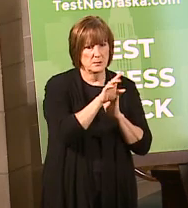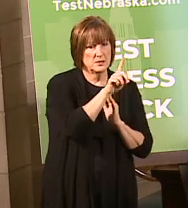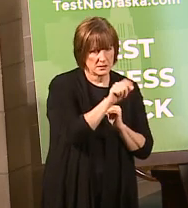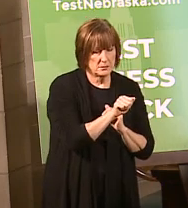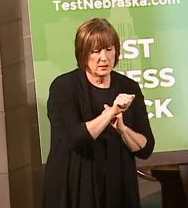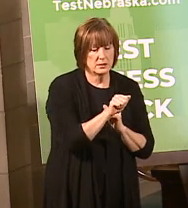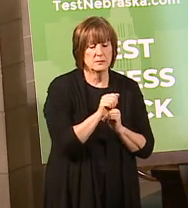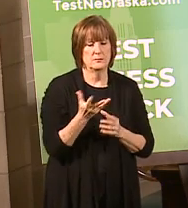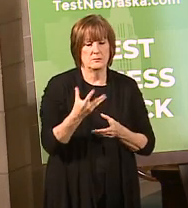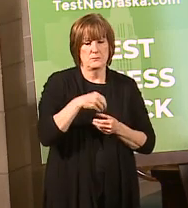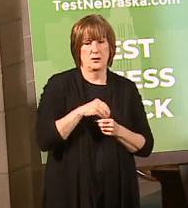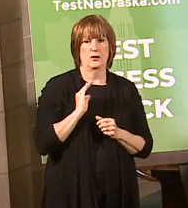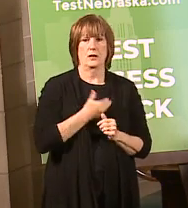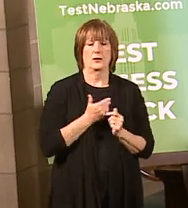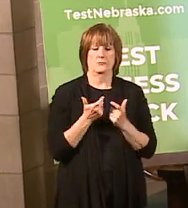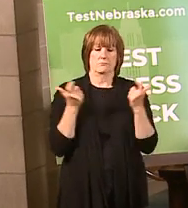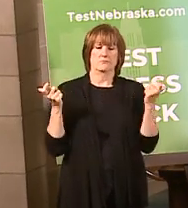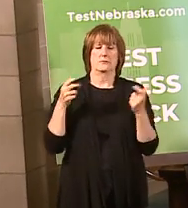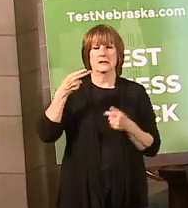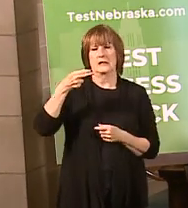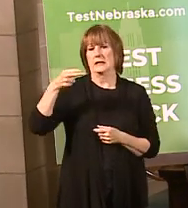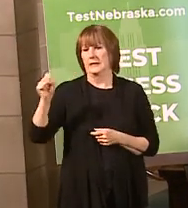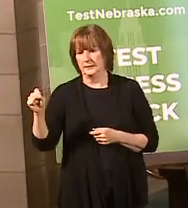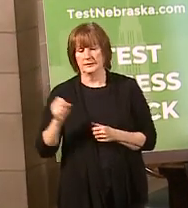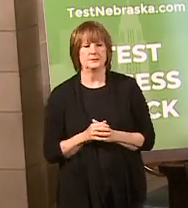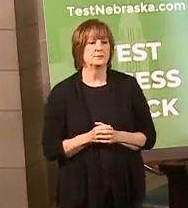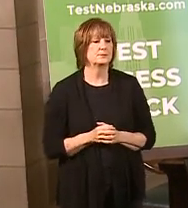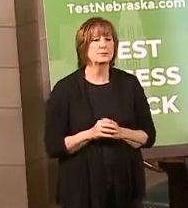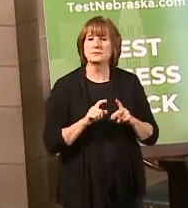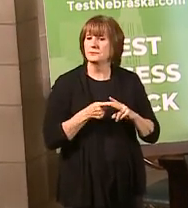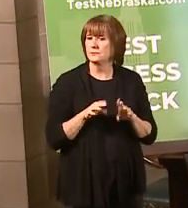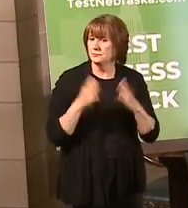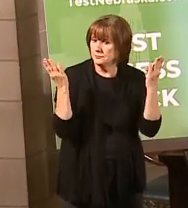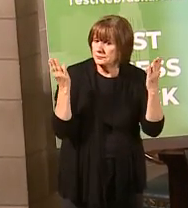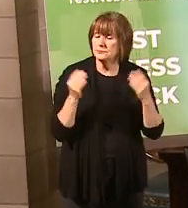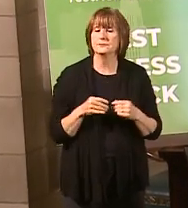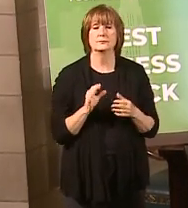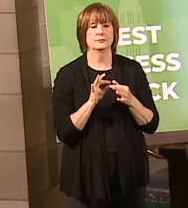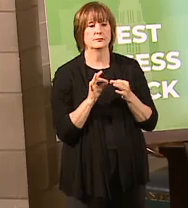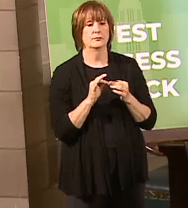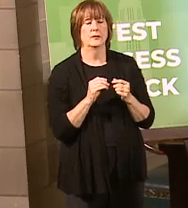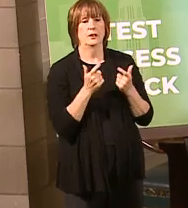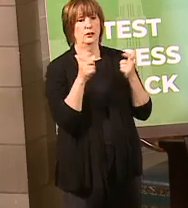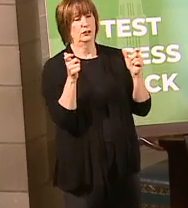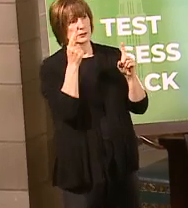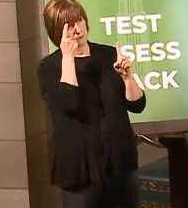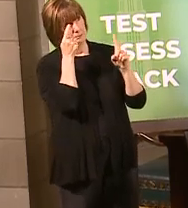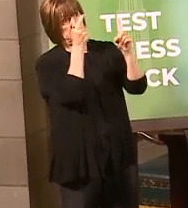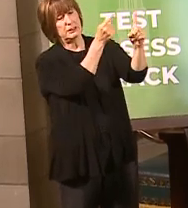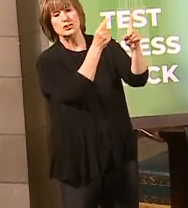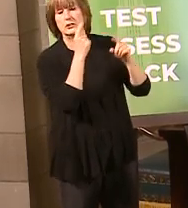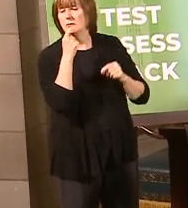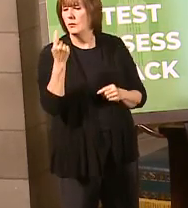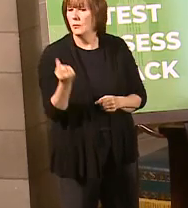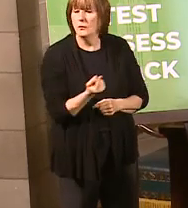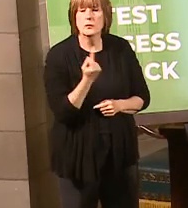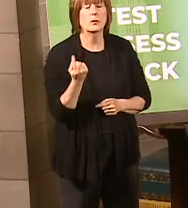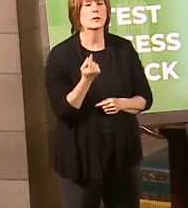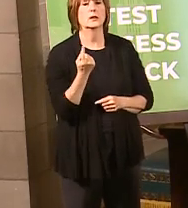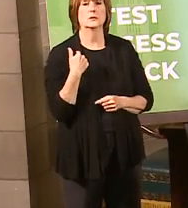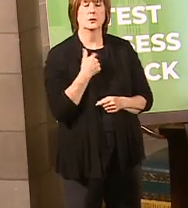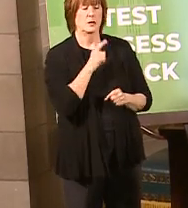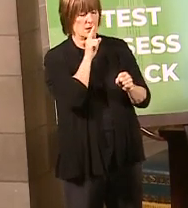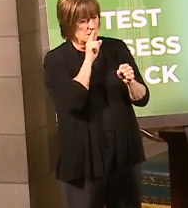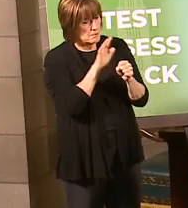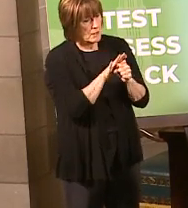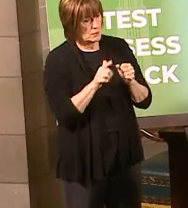part of our larger health and human service system. To kind of start off talking about our larger mission at HHS is always we're